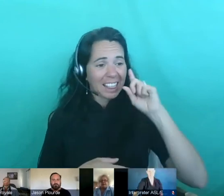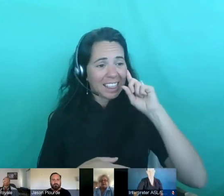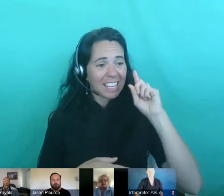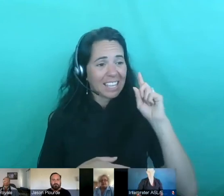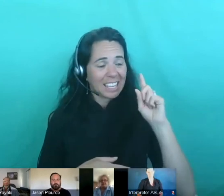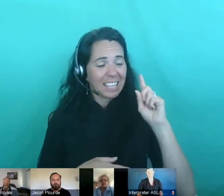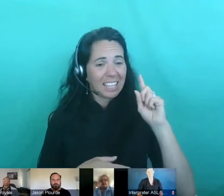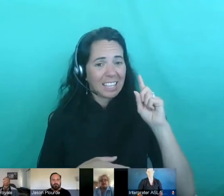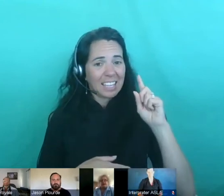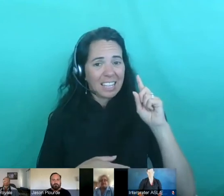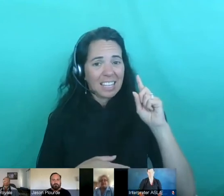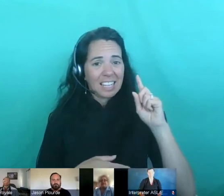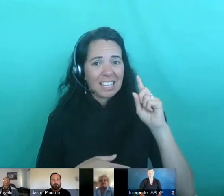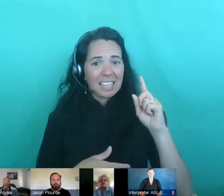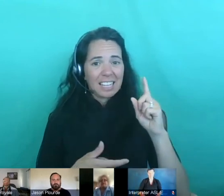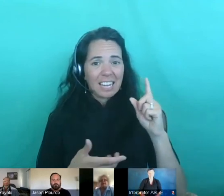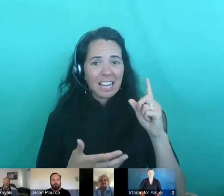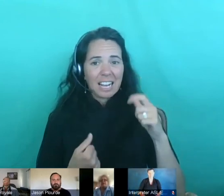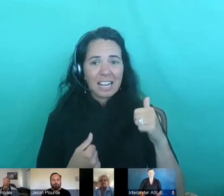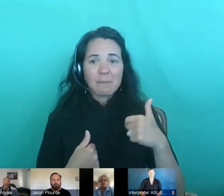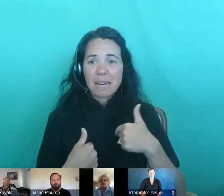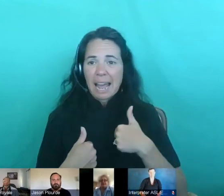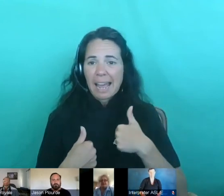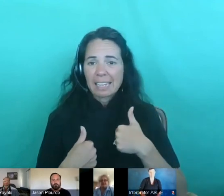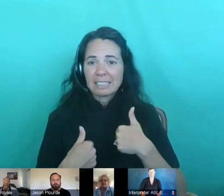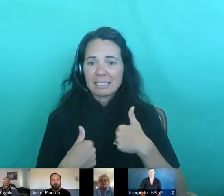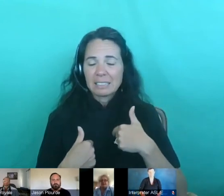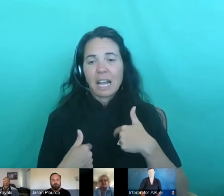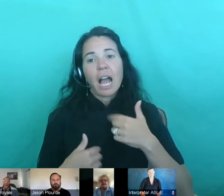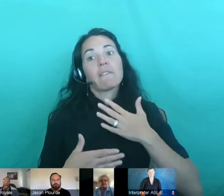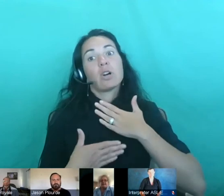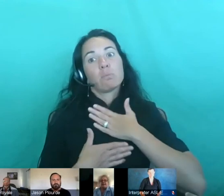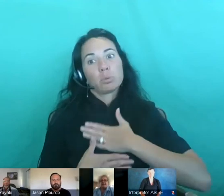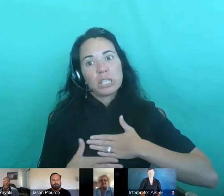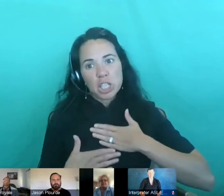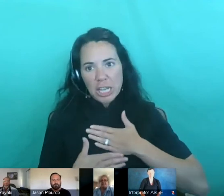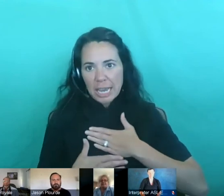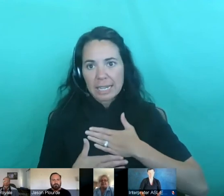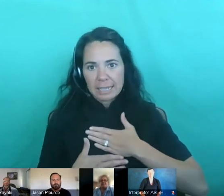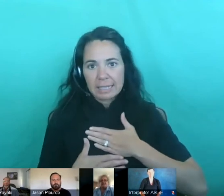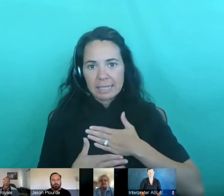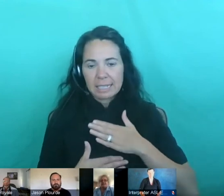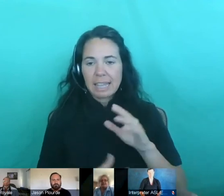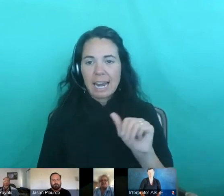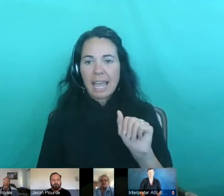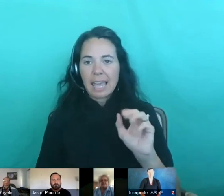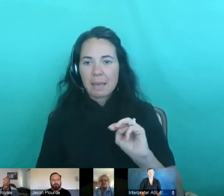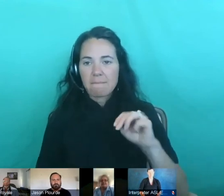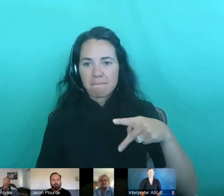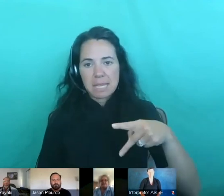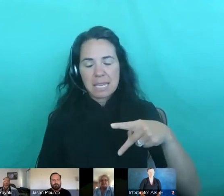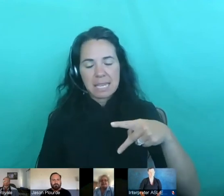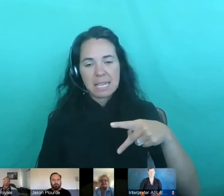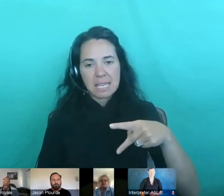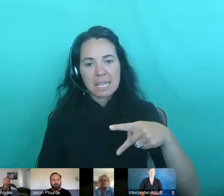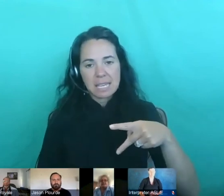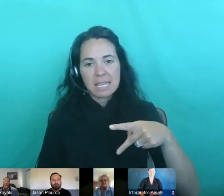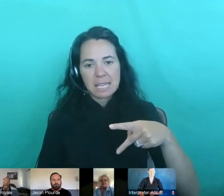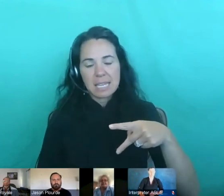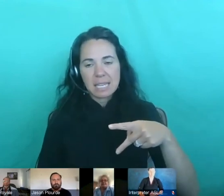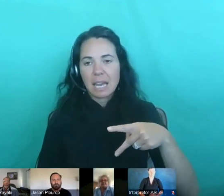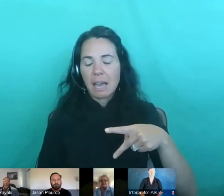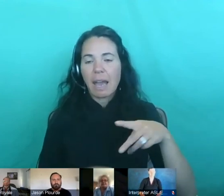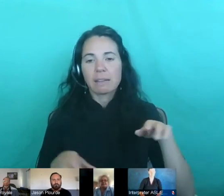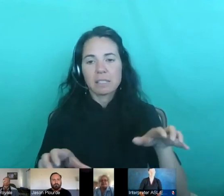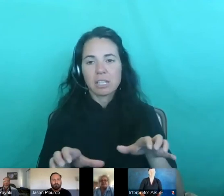I have really appreciated that AMP is doing the, has done so